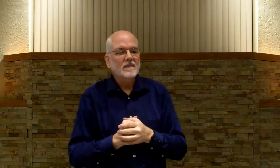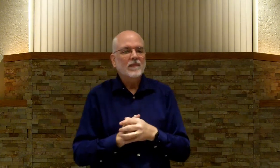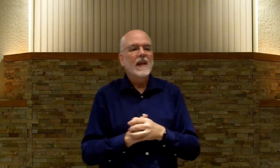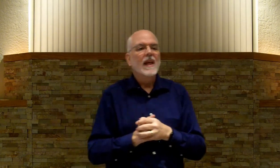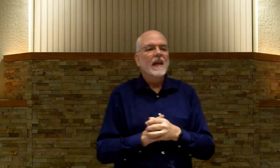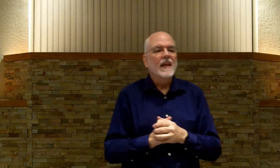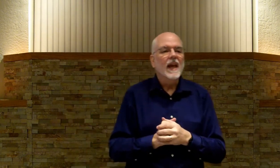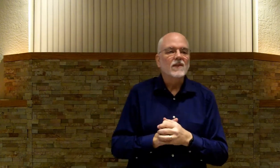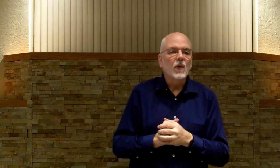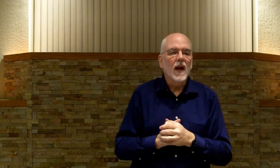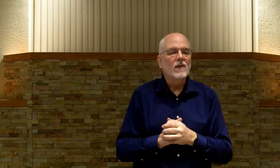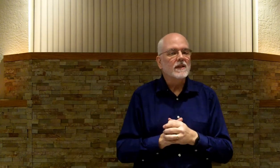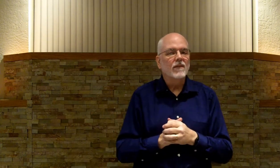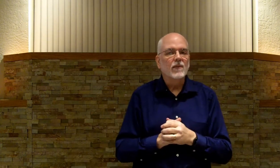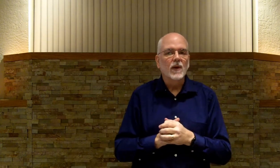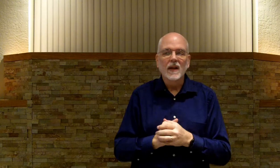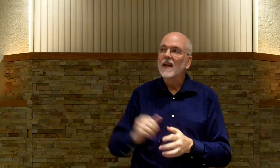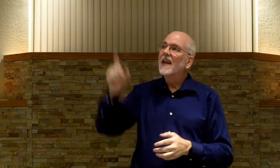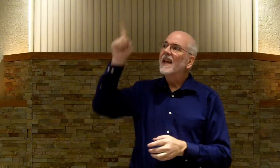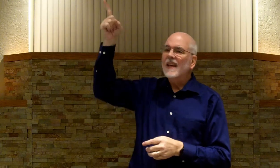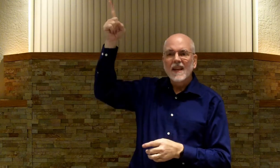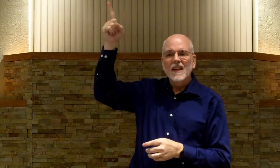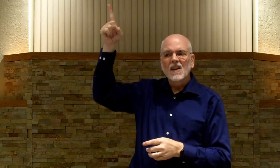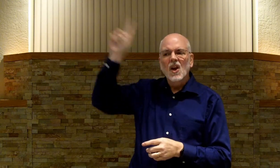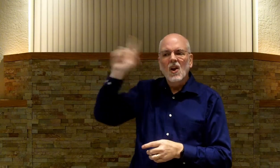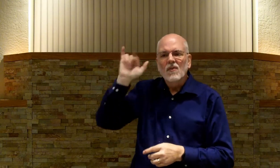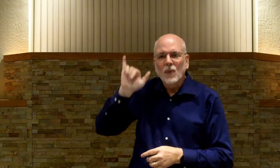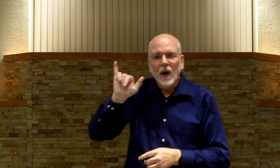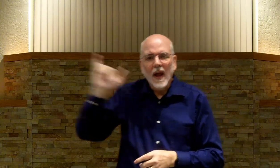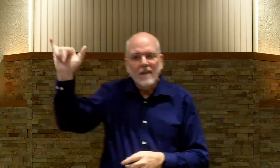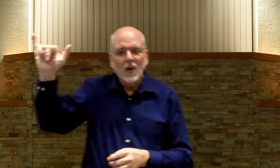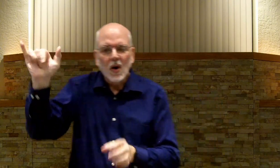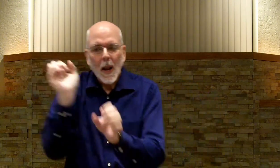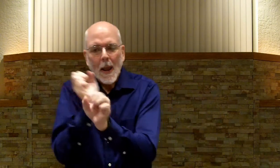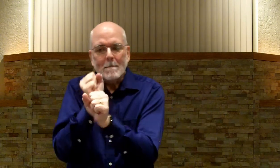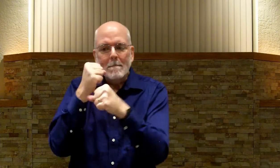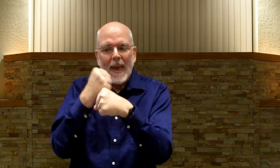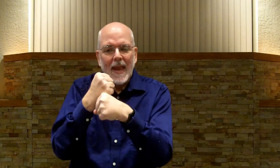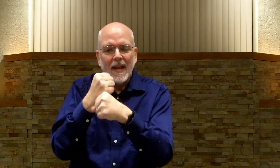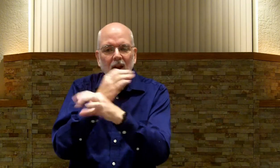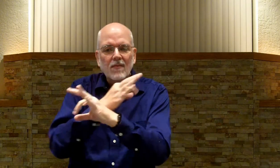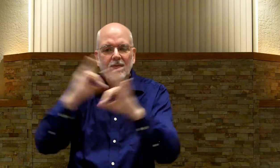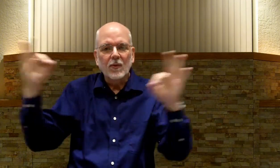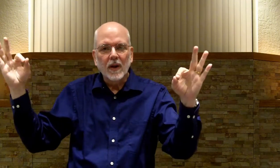He has forever set free. He. Forever. Made. Free.